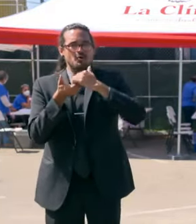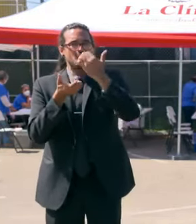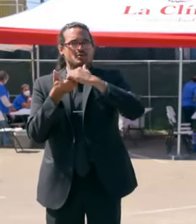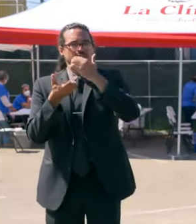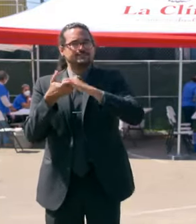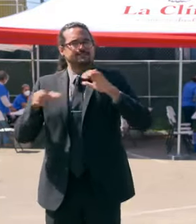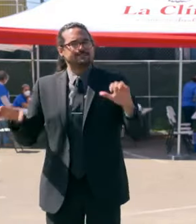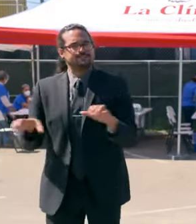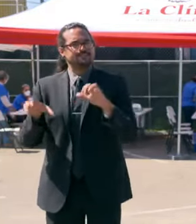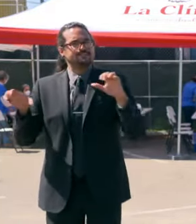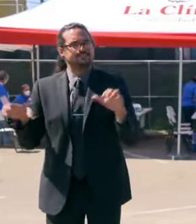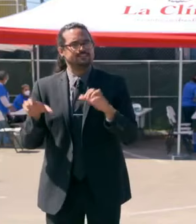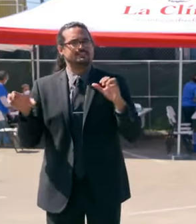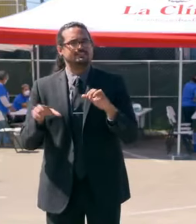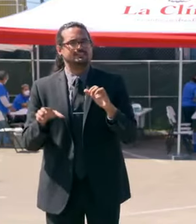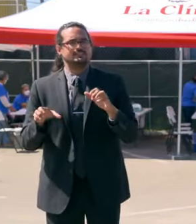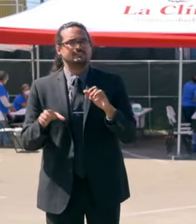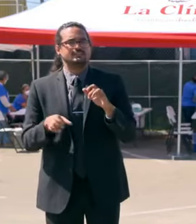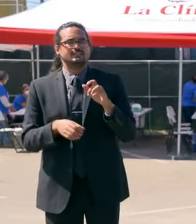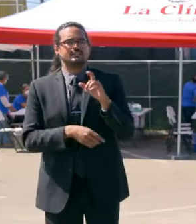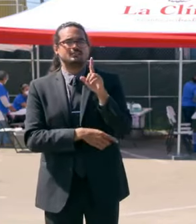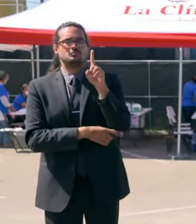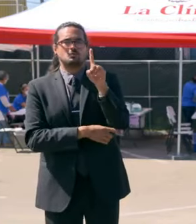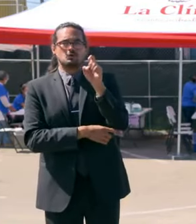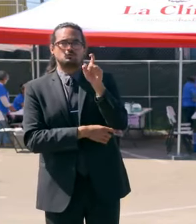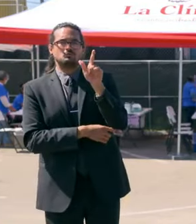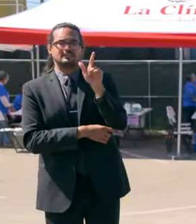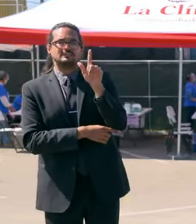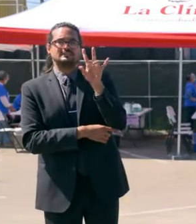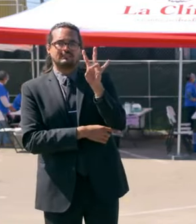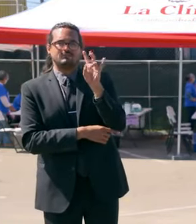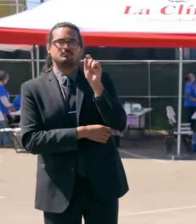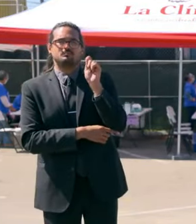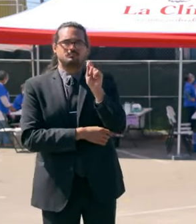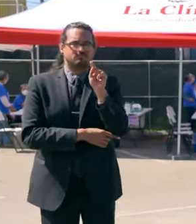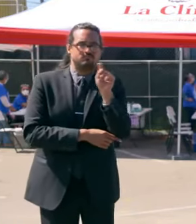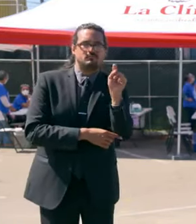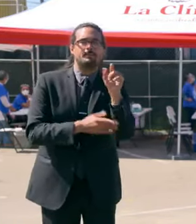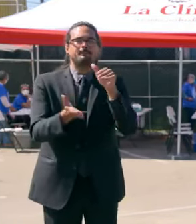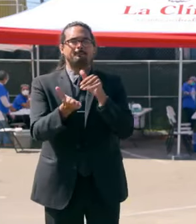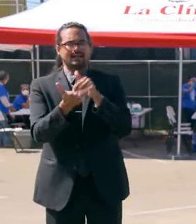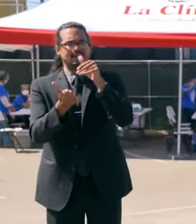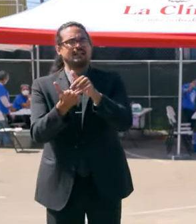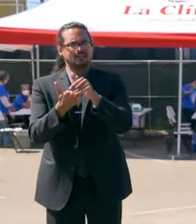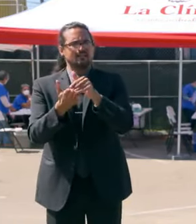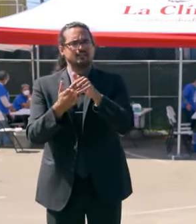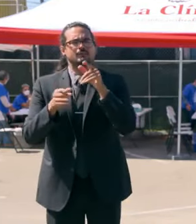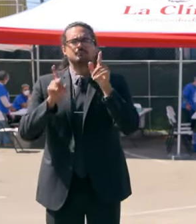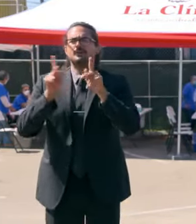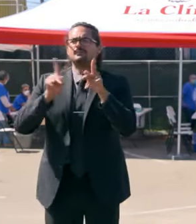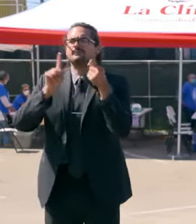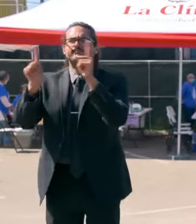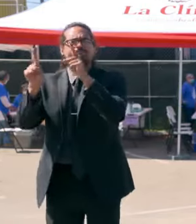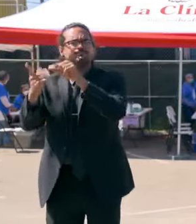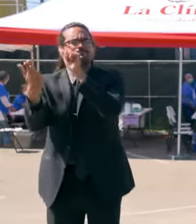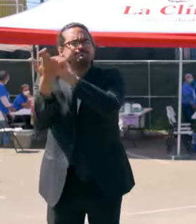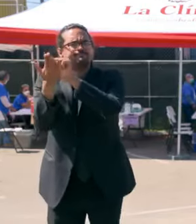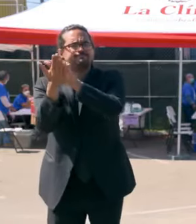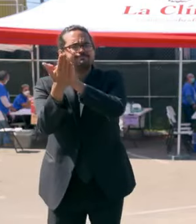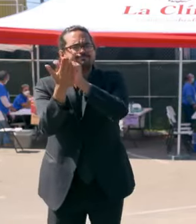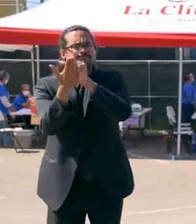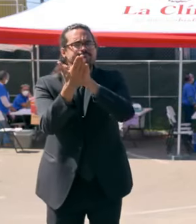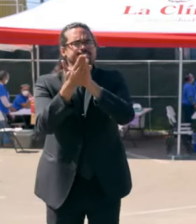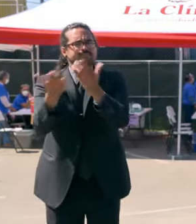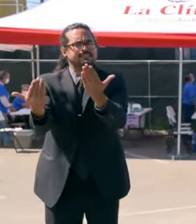.7 million commitment to do more door-knocking, as Jane was saying, and the supervisor and the mayor were alluding to,